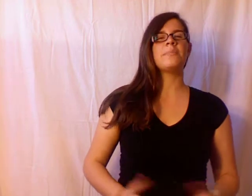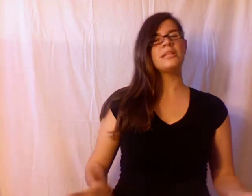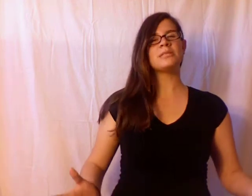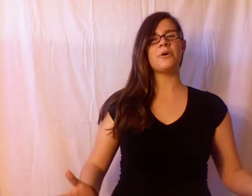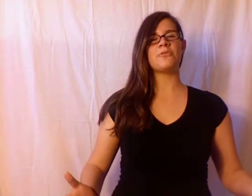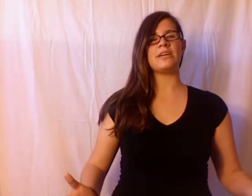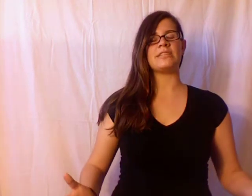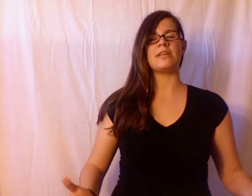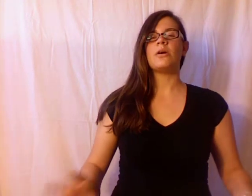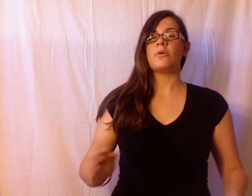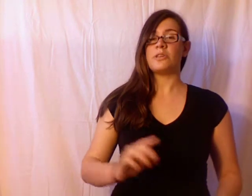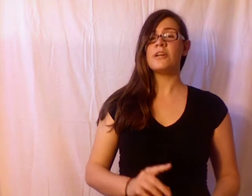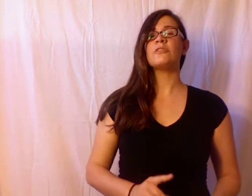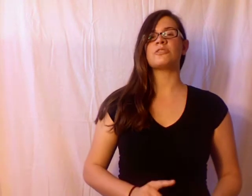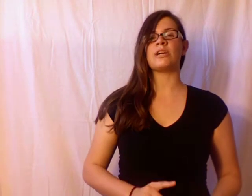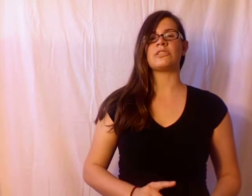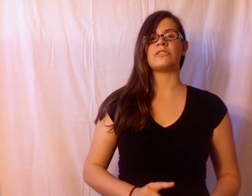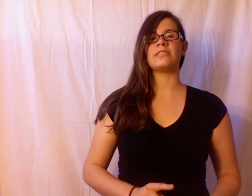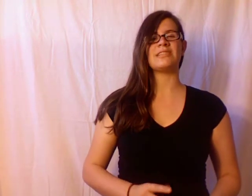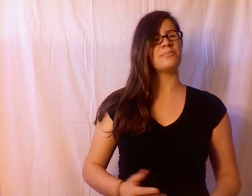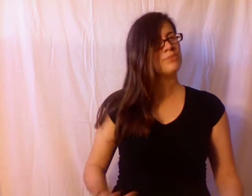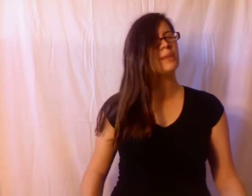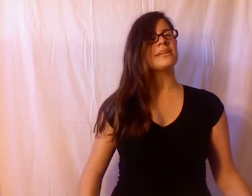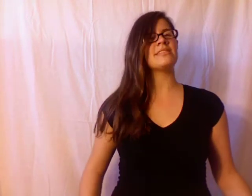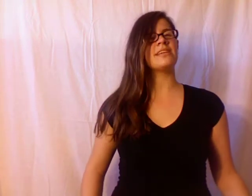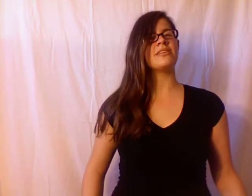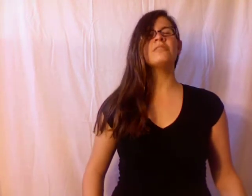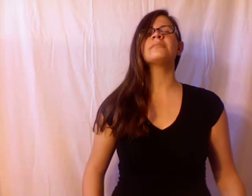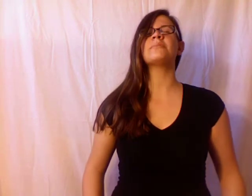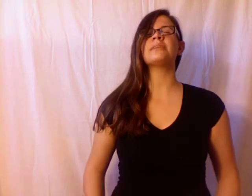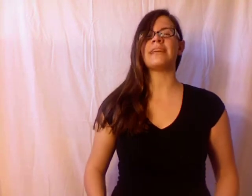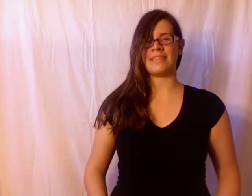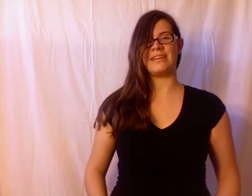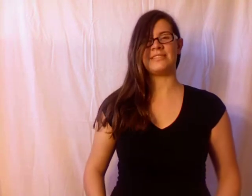but let's both face it. When you hear those directions, it's probably gonna sound a little something like this.